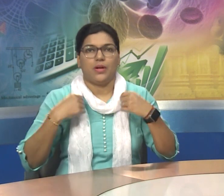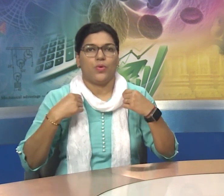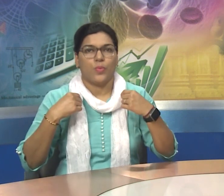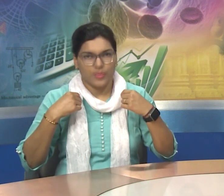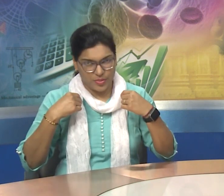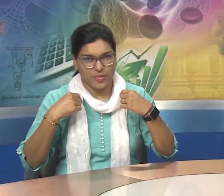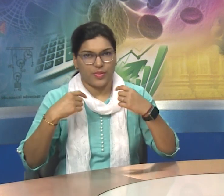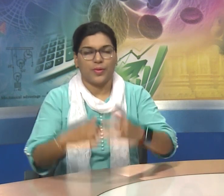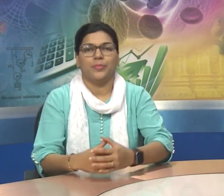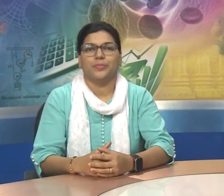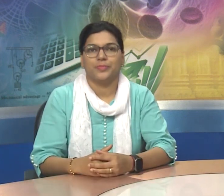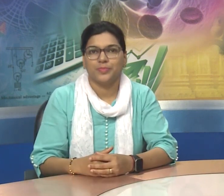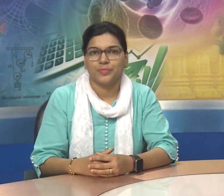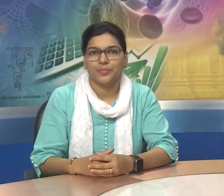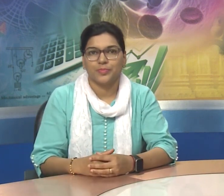It is a synonym of clothes.